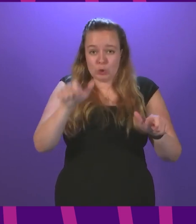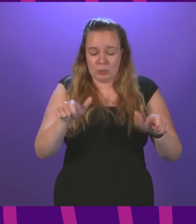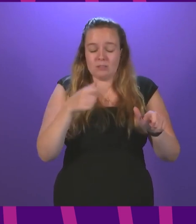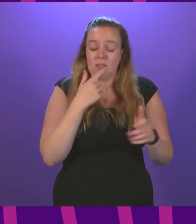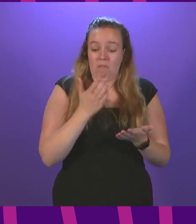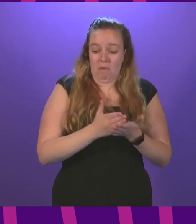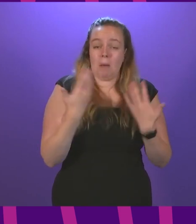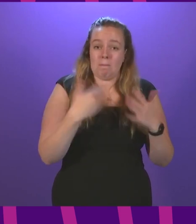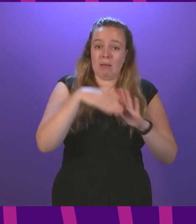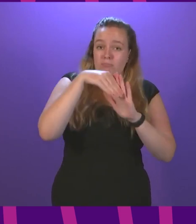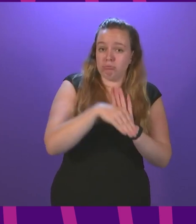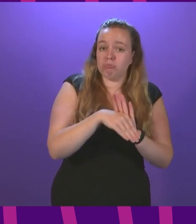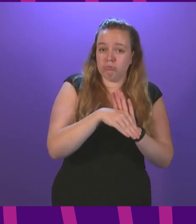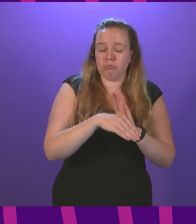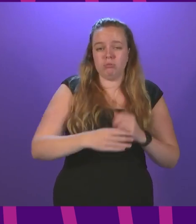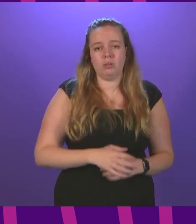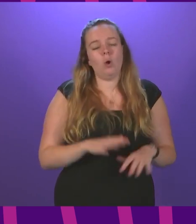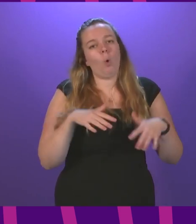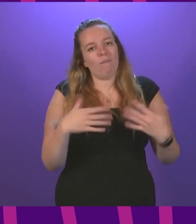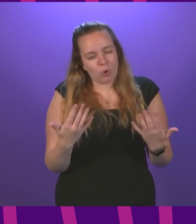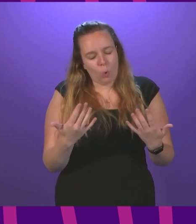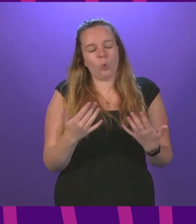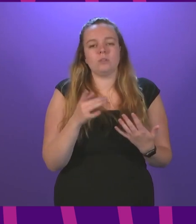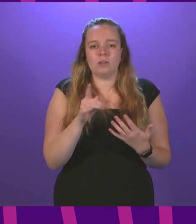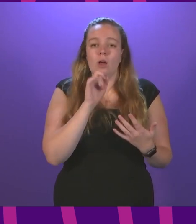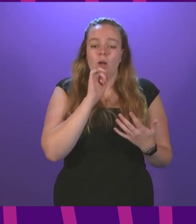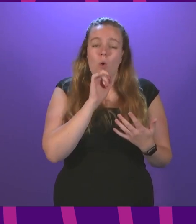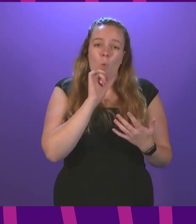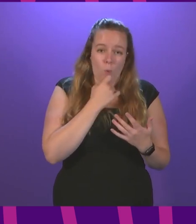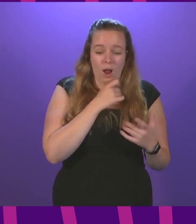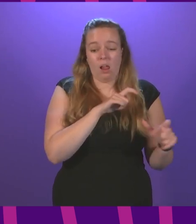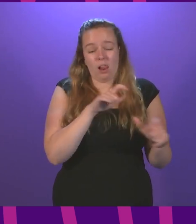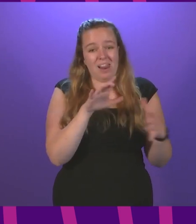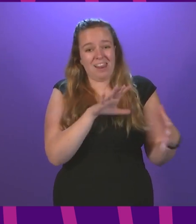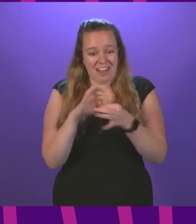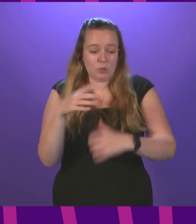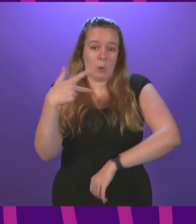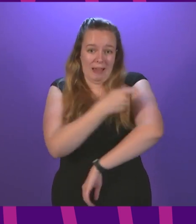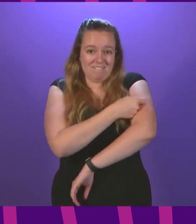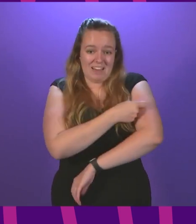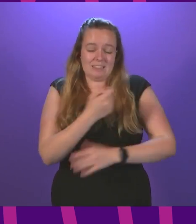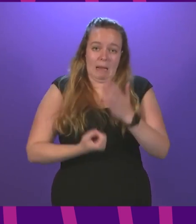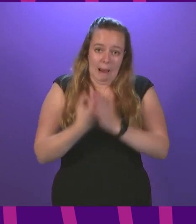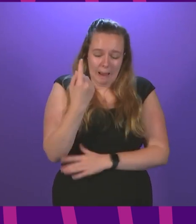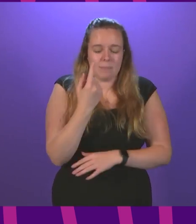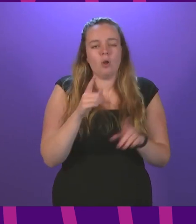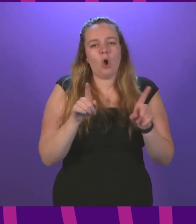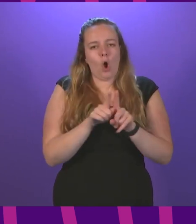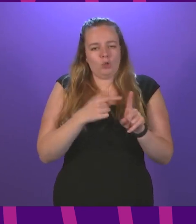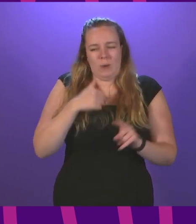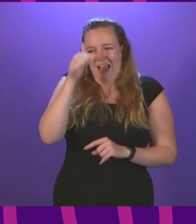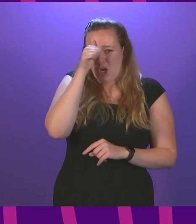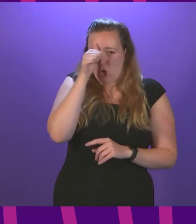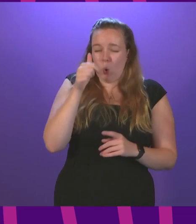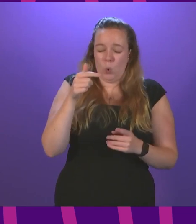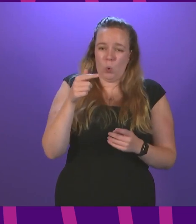have actually been falling. That, of course, will be in part due to the impact of vaccination. However, I also know how much